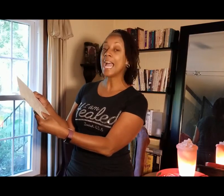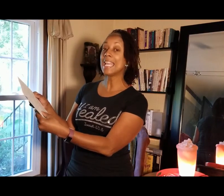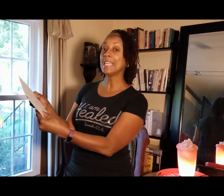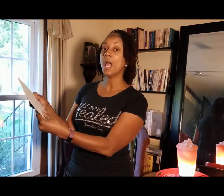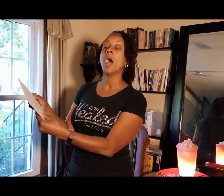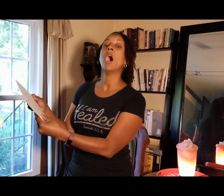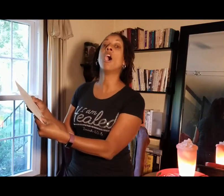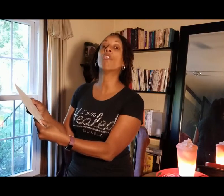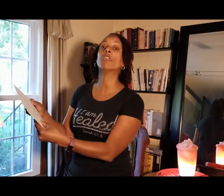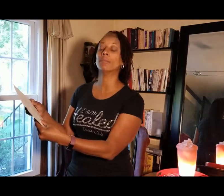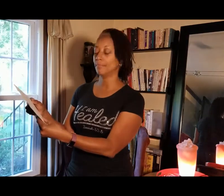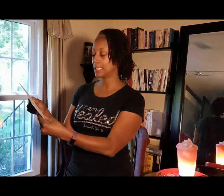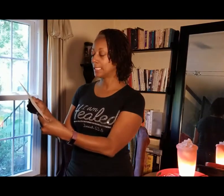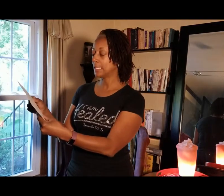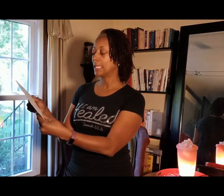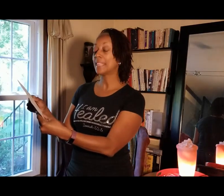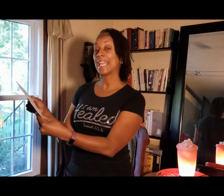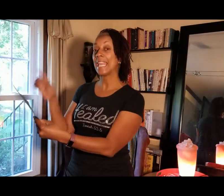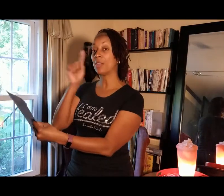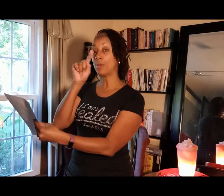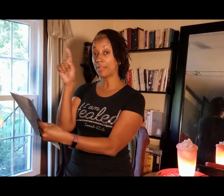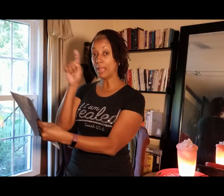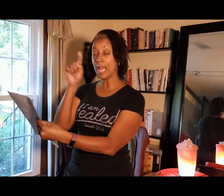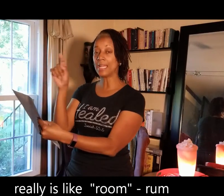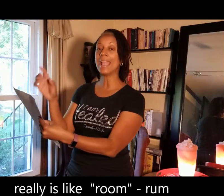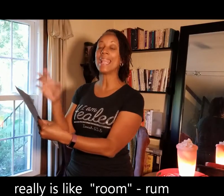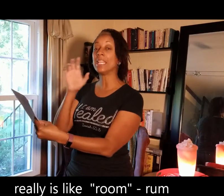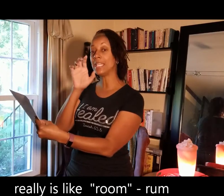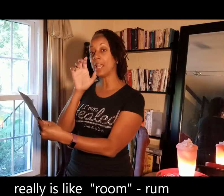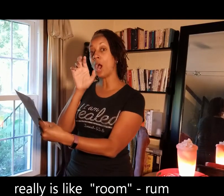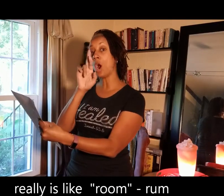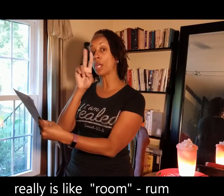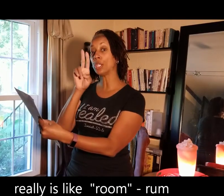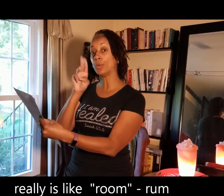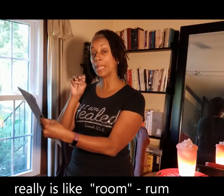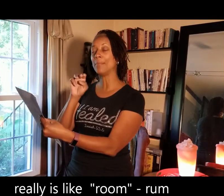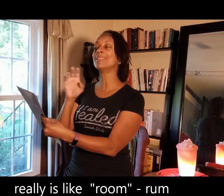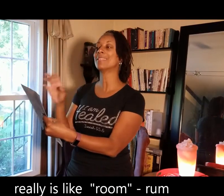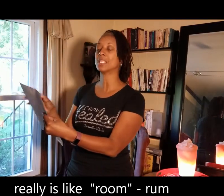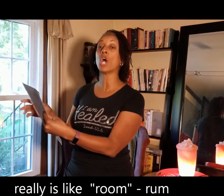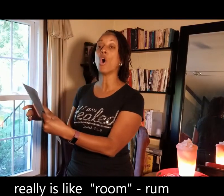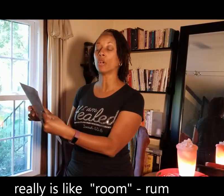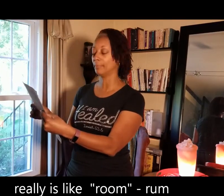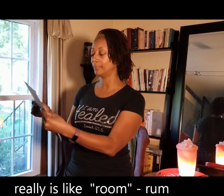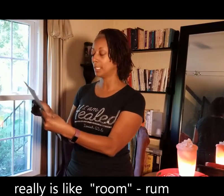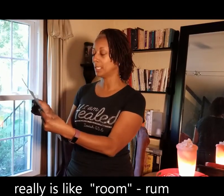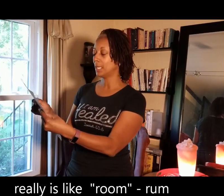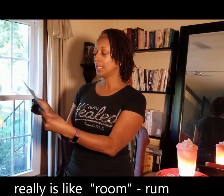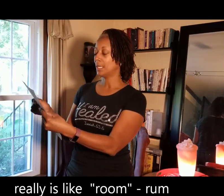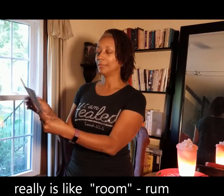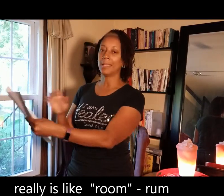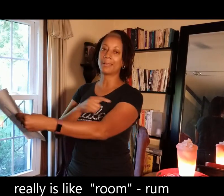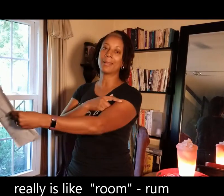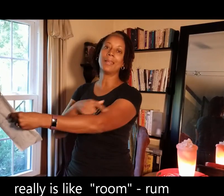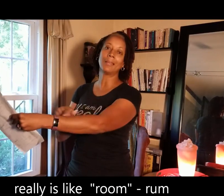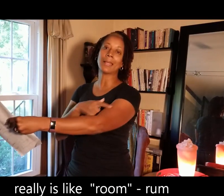I, arum, the A with a line, A-R-U-M says arum, like, kind of like